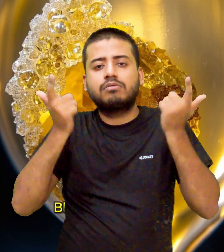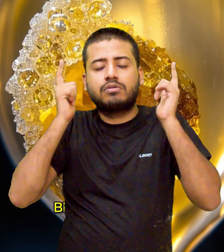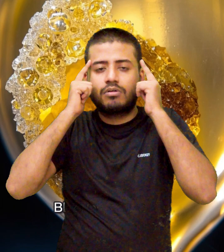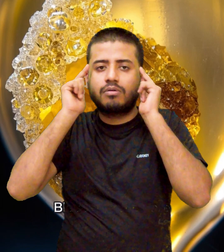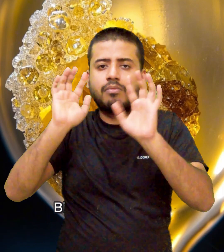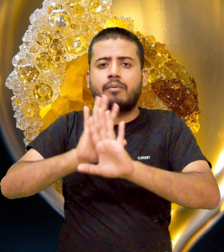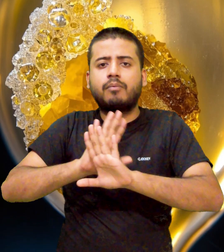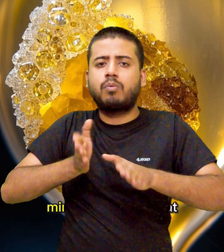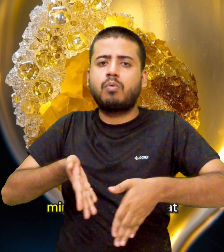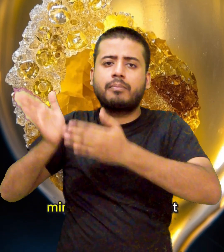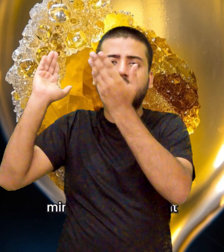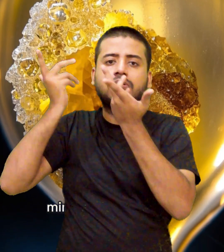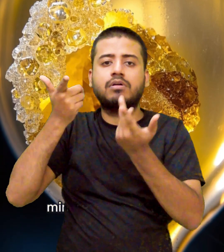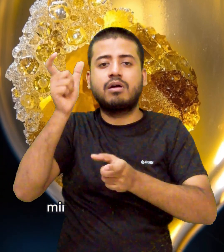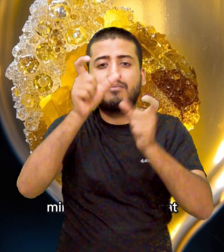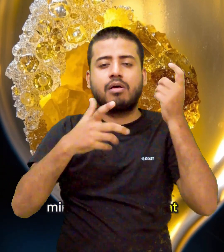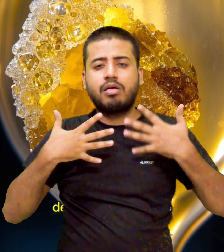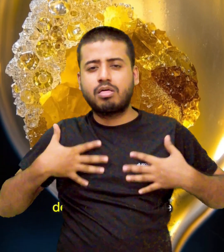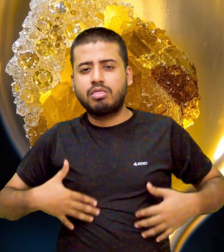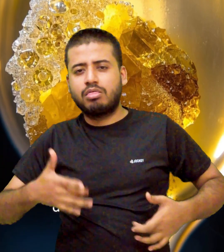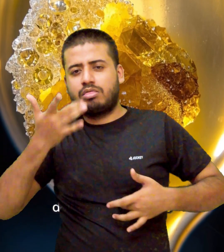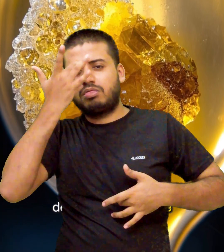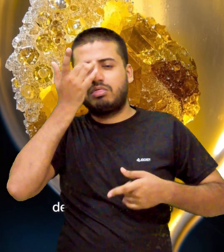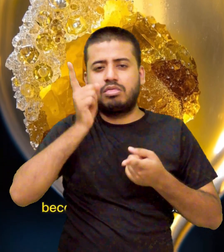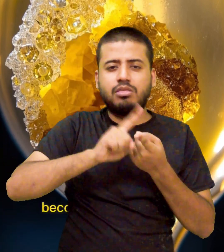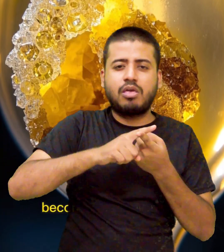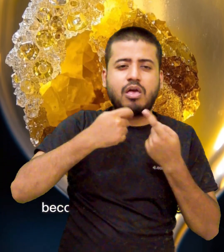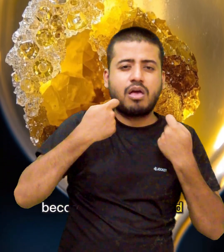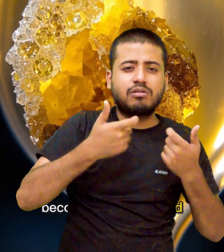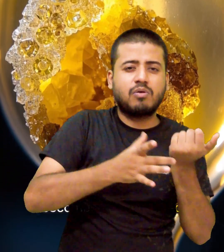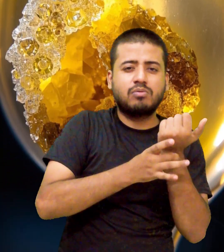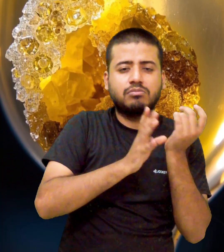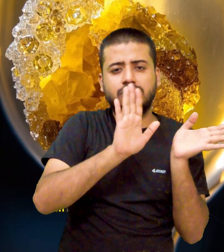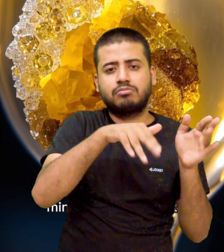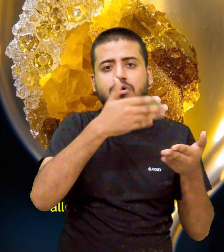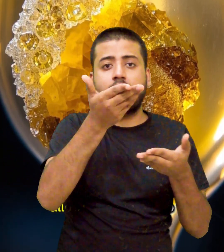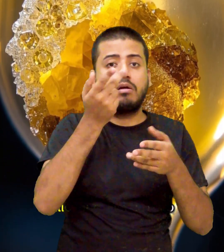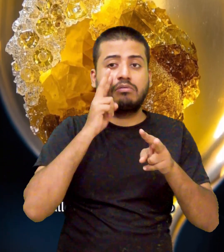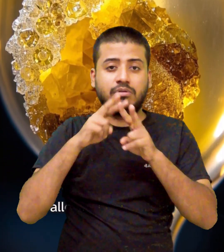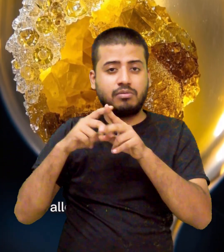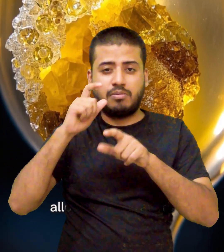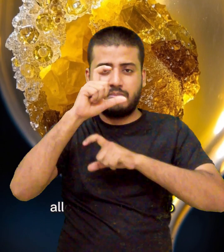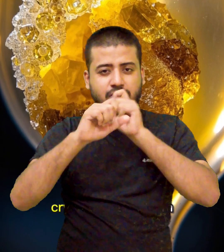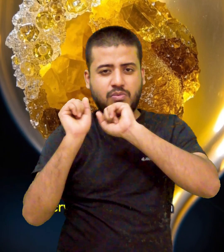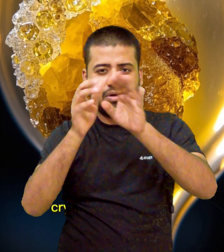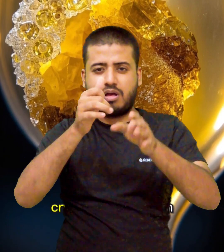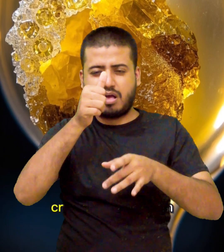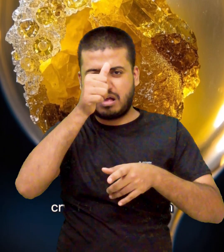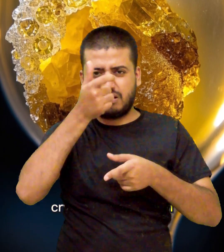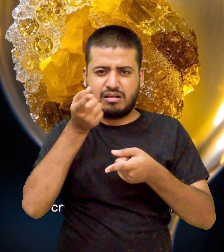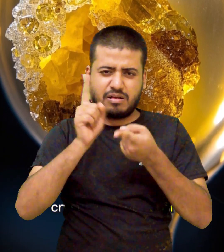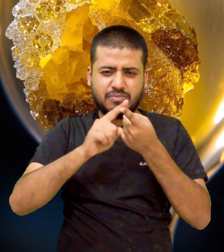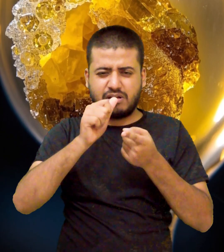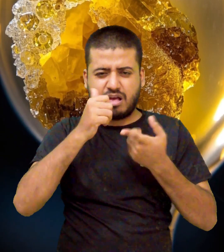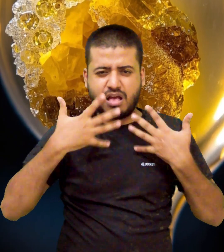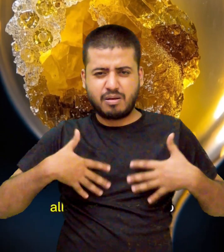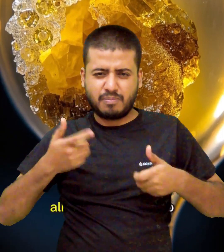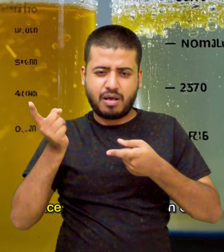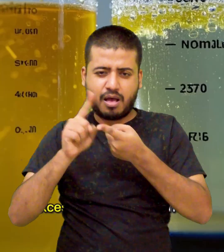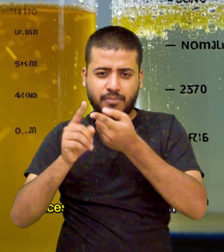gain and obesity. Excess sugar intake provides empty calories that contribute to weight gain and obesity, increasing the risk